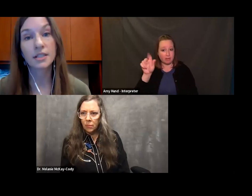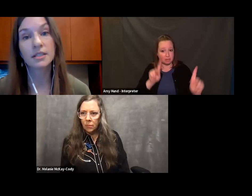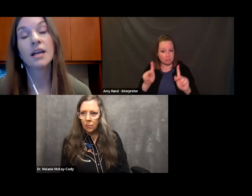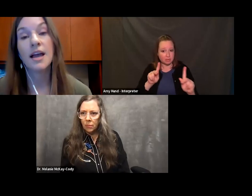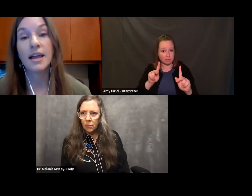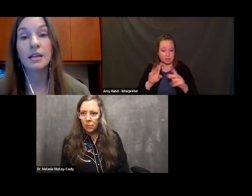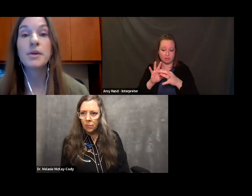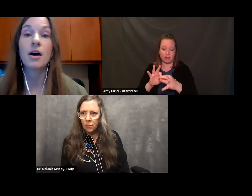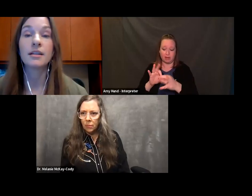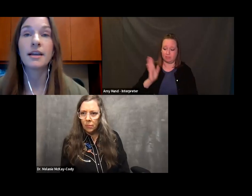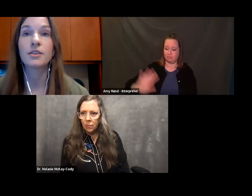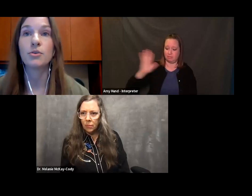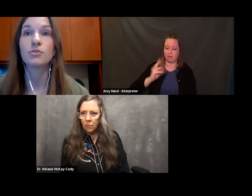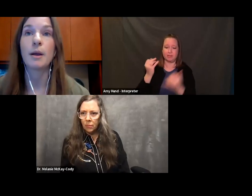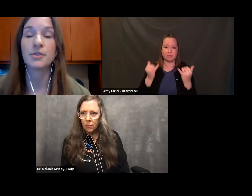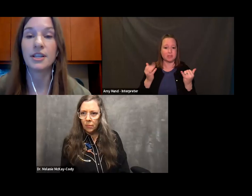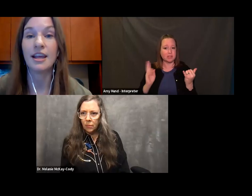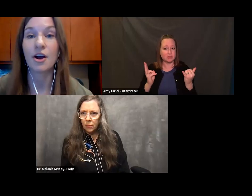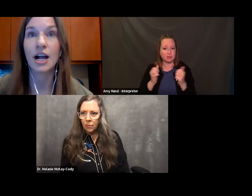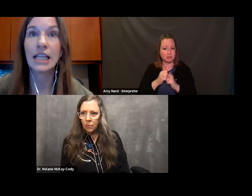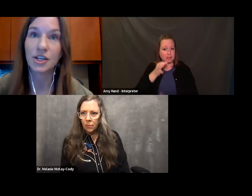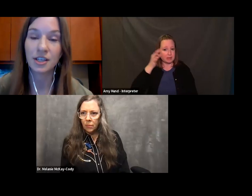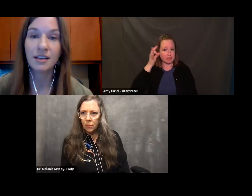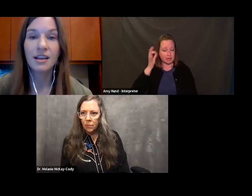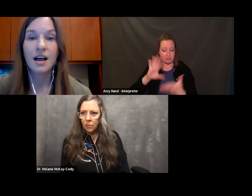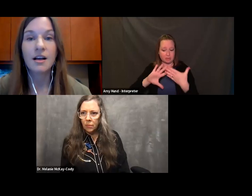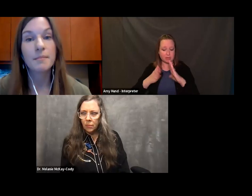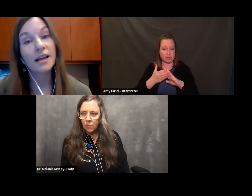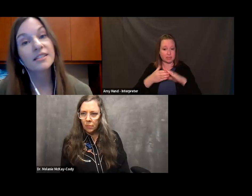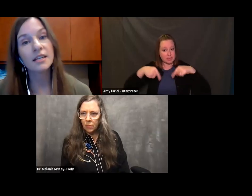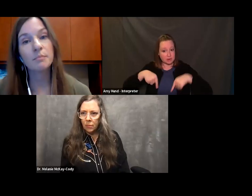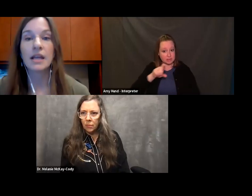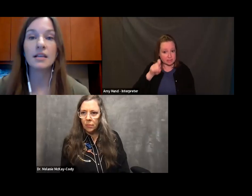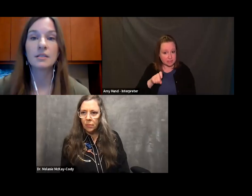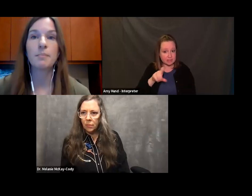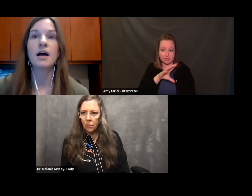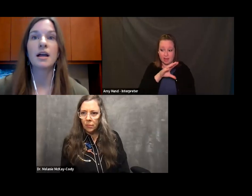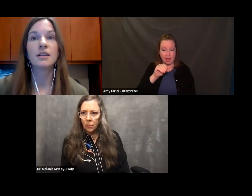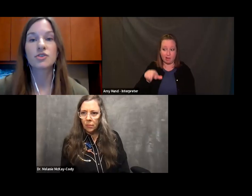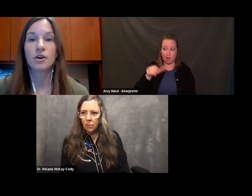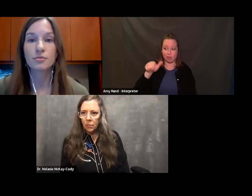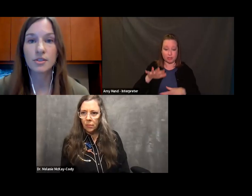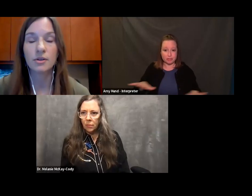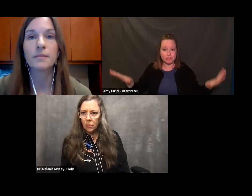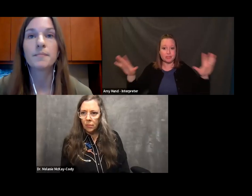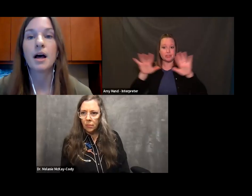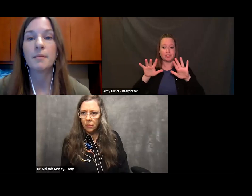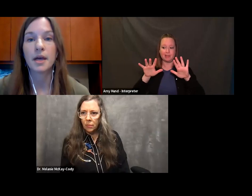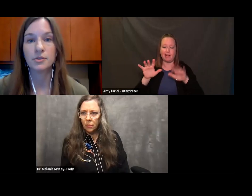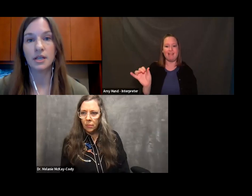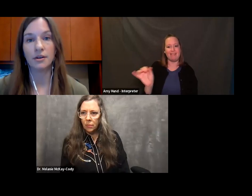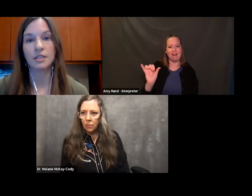in North Texas and beyond, like those represented in our collection, as seen in paintings by Charles Russell